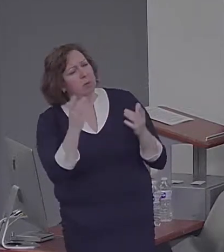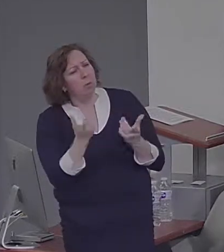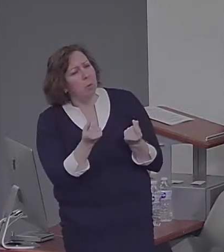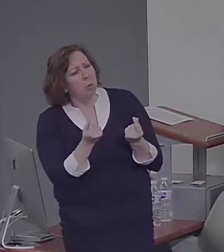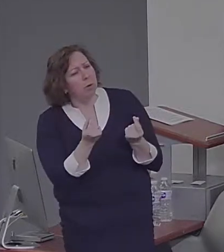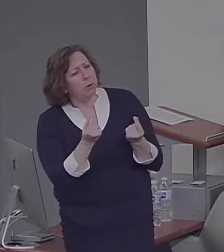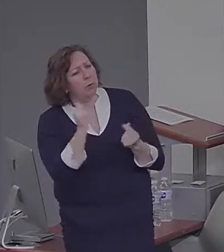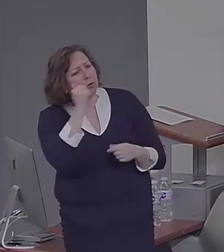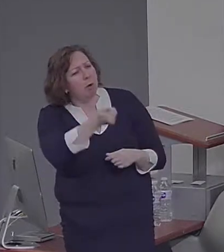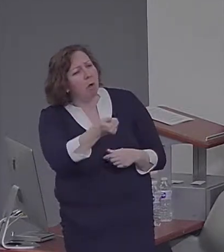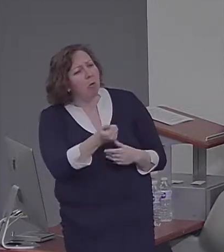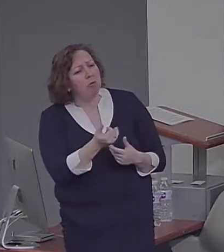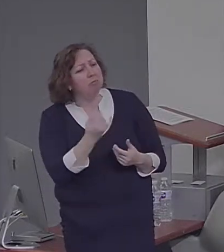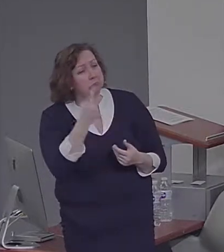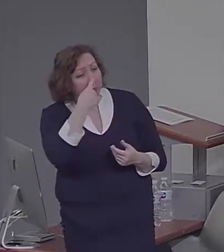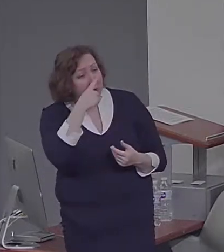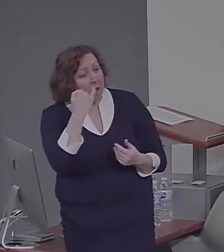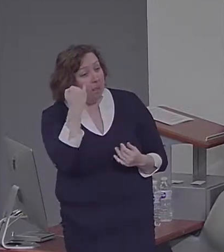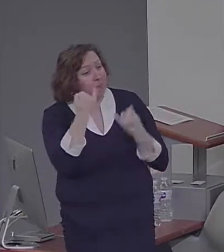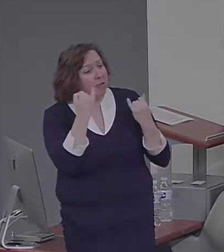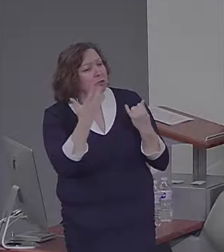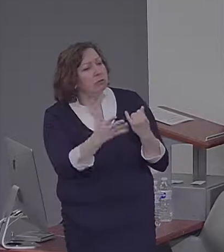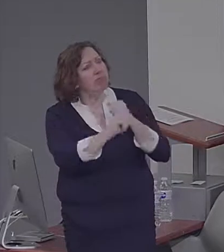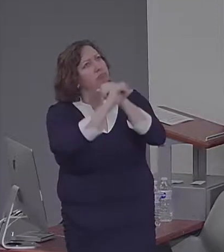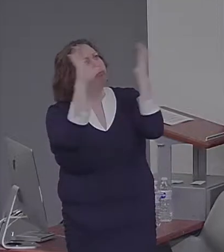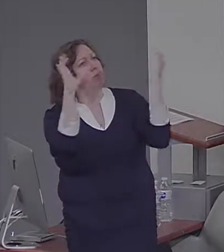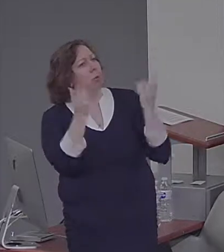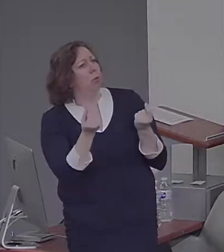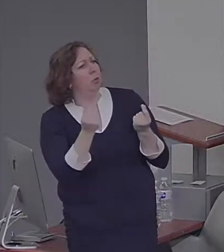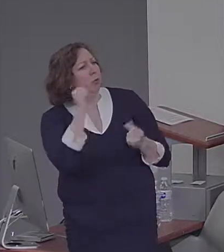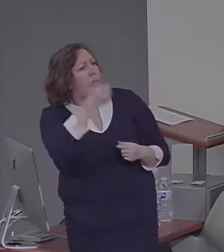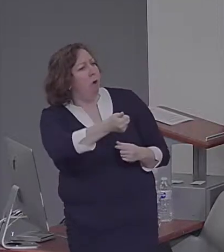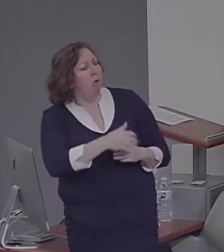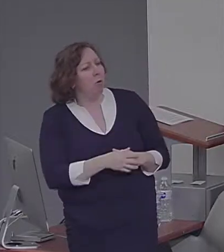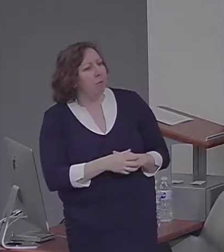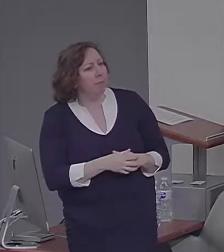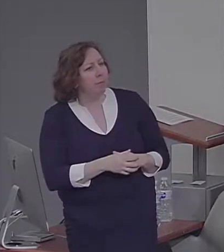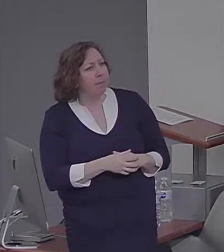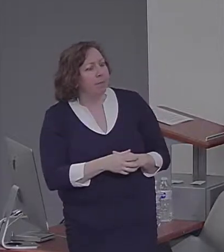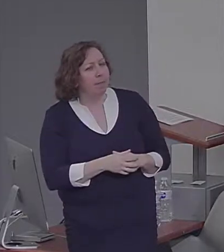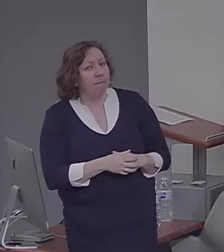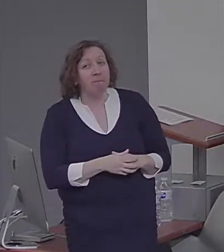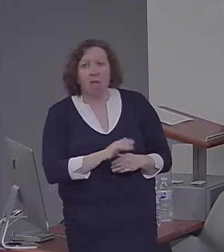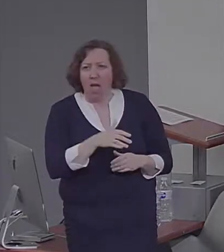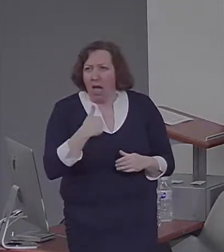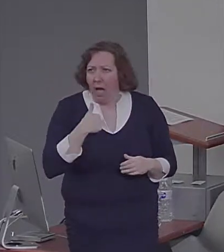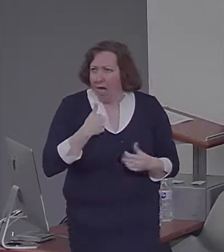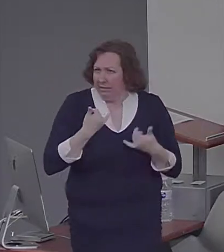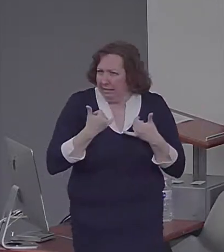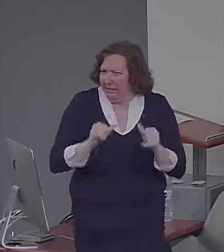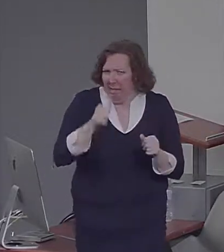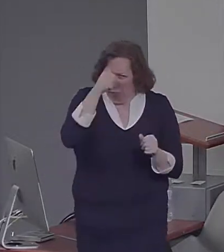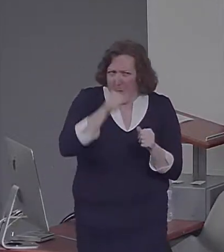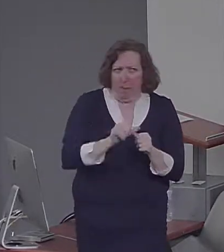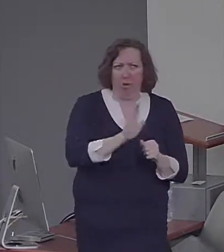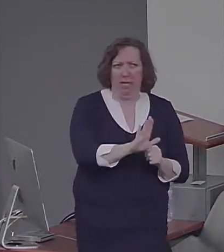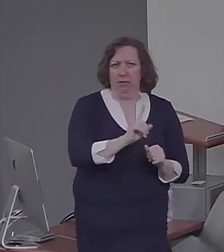imagine what you might do. And I still remember his response very vividly because it was so surprising.